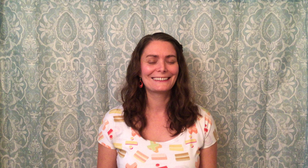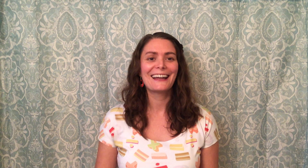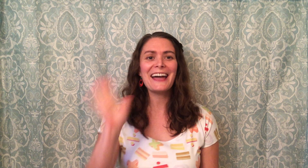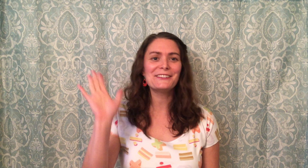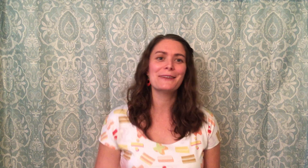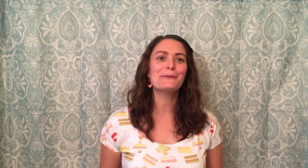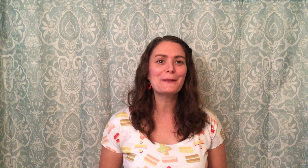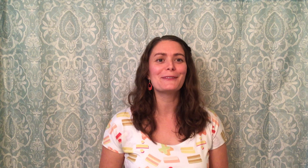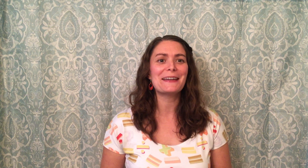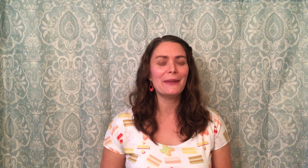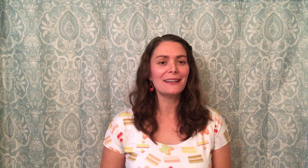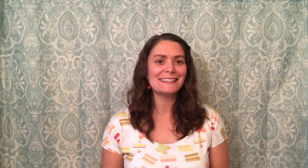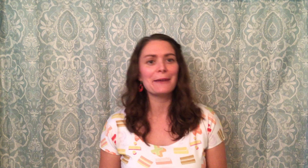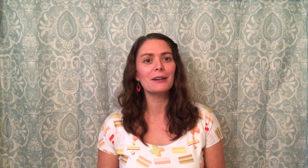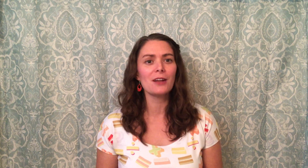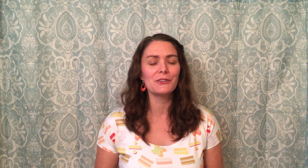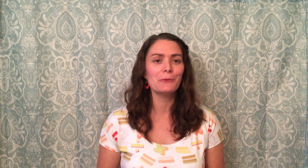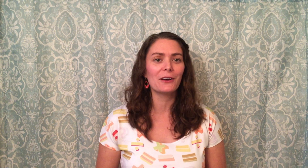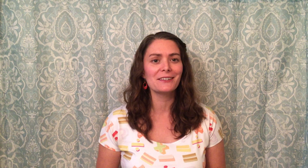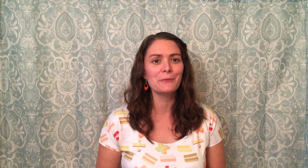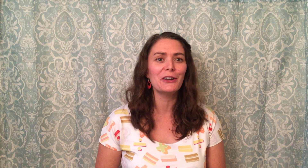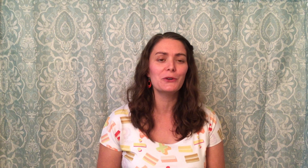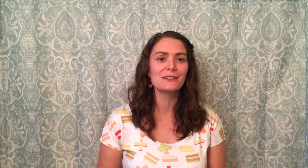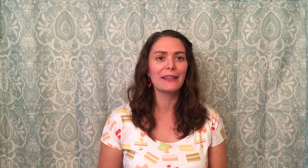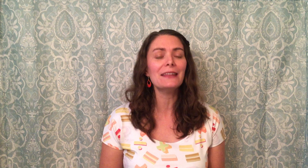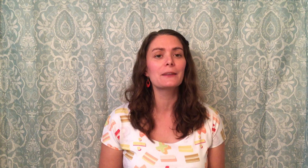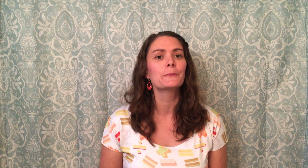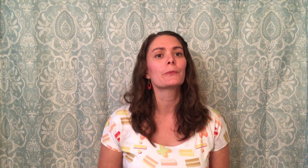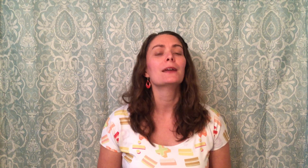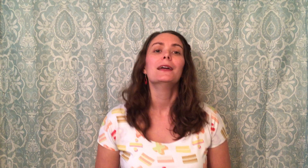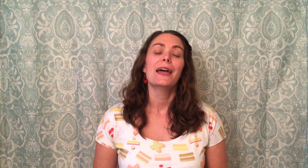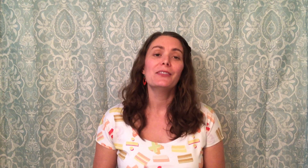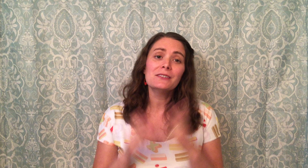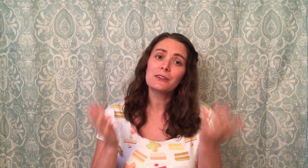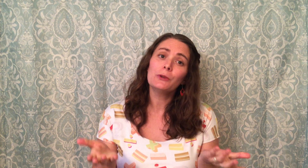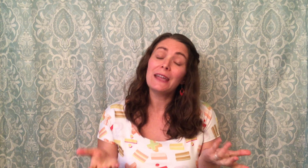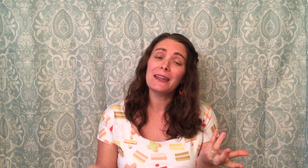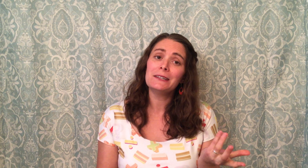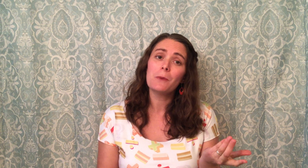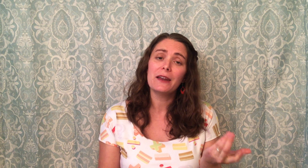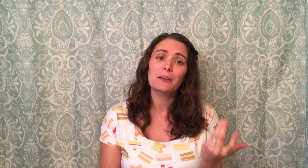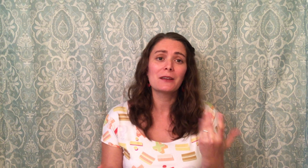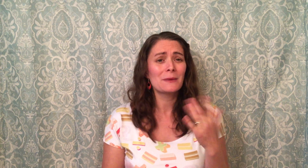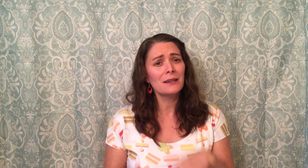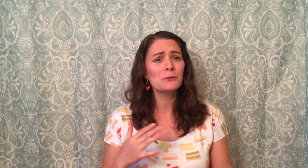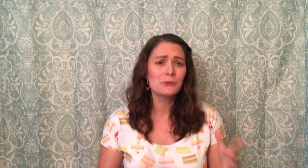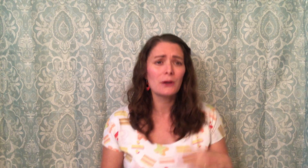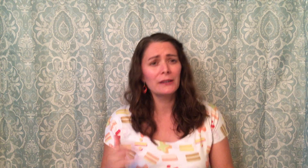Hi, it's Jamie from The Flying Pig and today I'm going to talk to you about customary units of light. And this is a really handy mnemonic because my kids are struggling